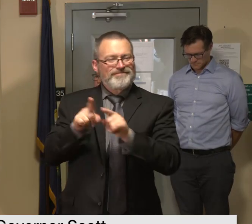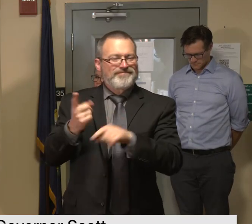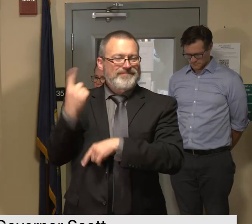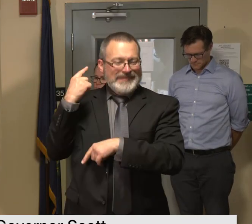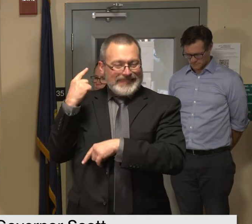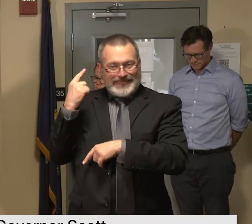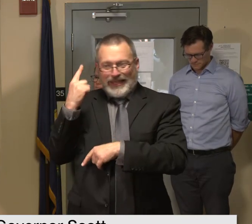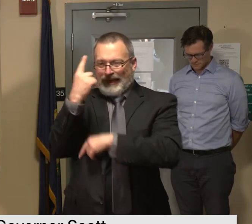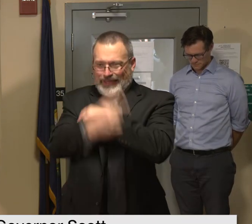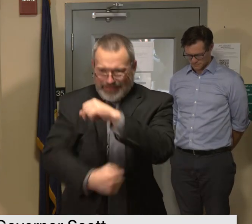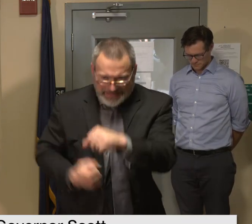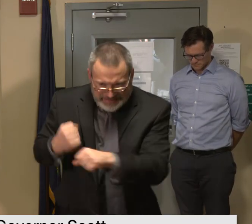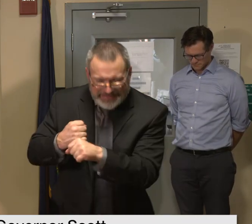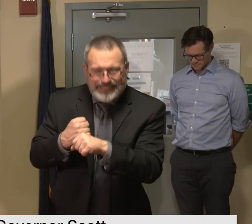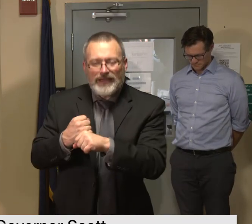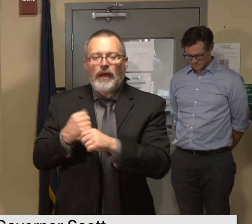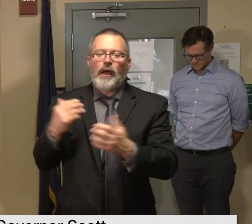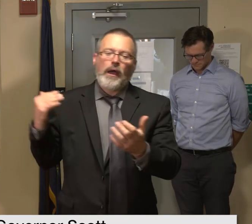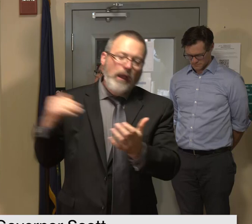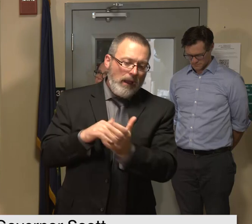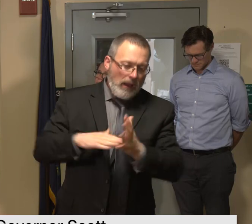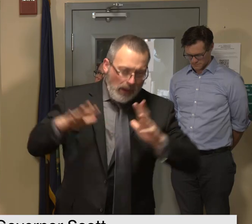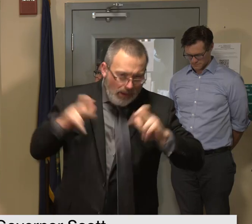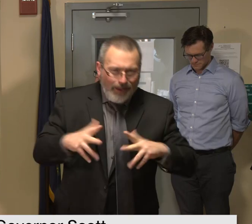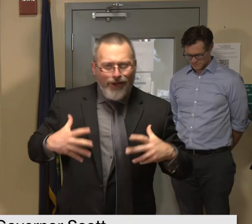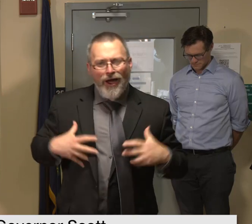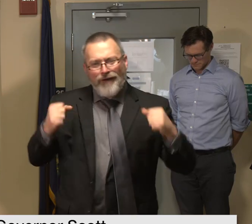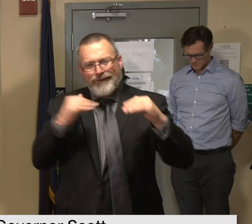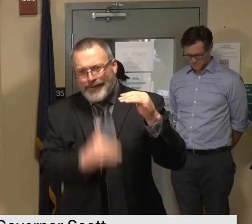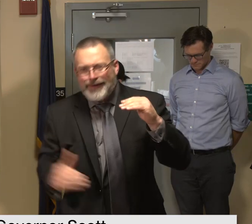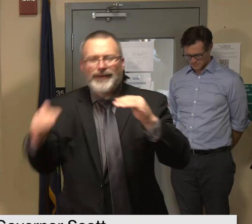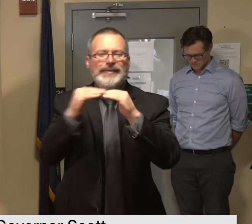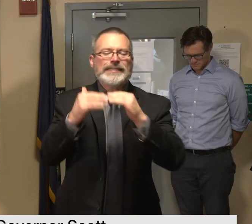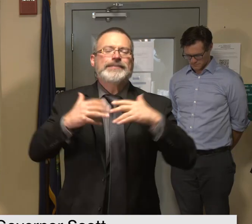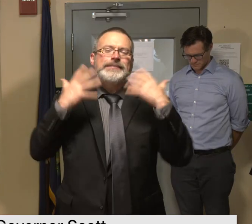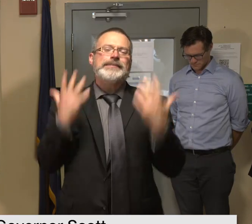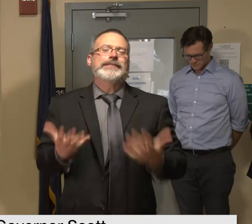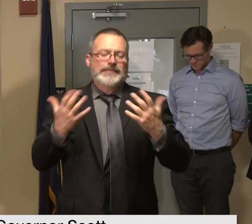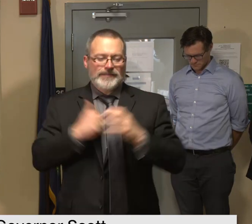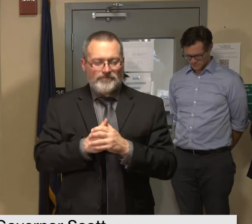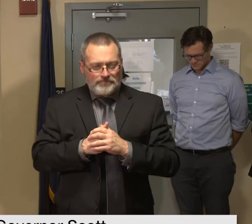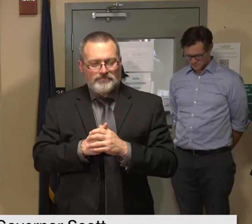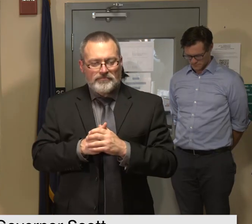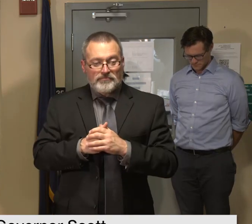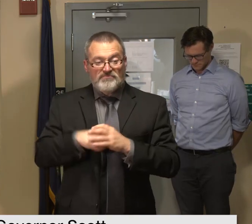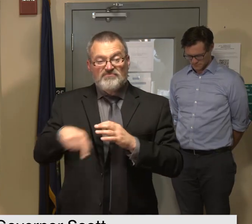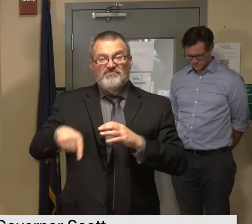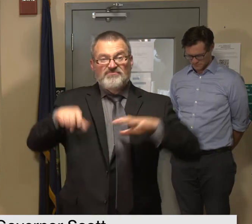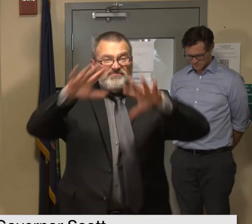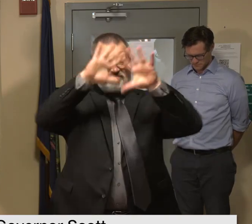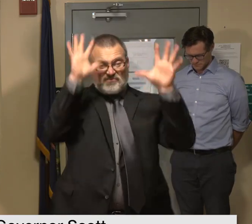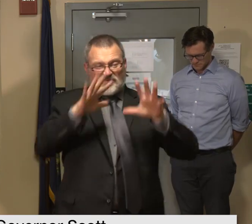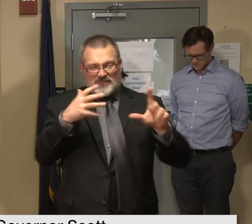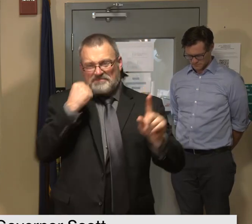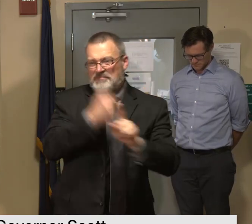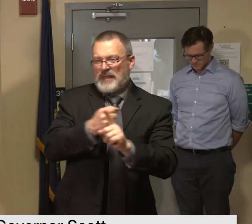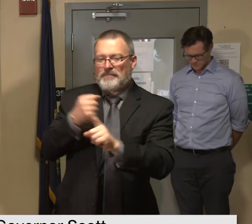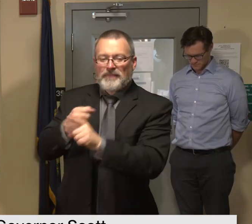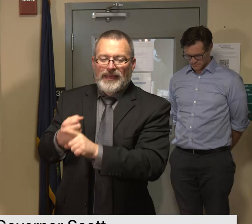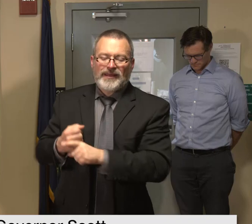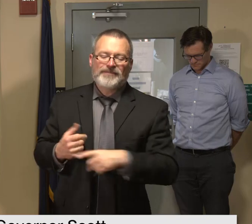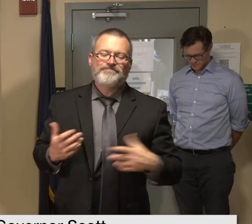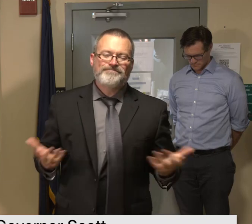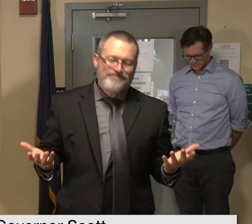was devastated by floods these weather events continue to challenge our